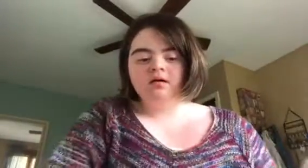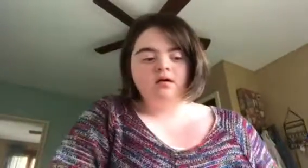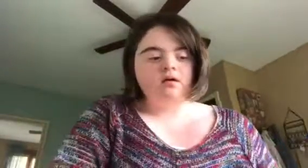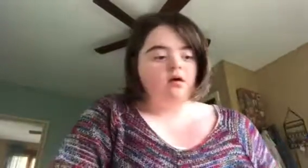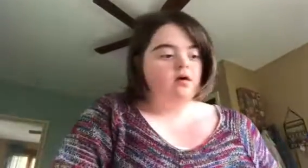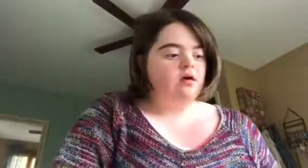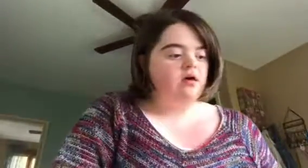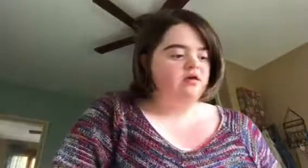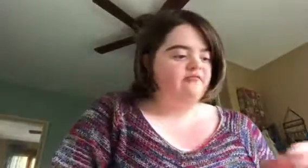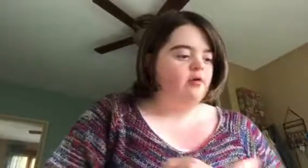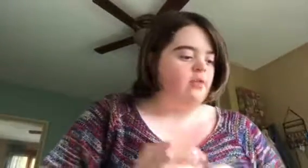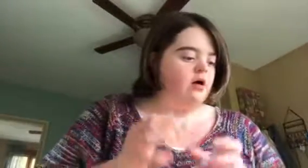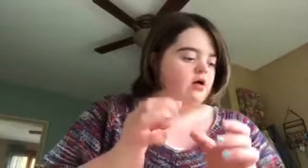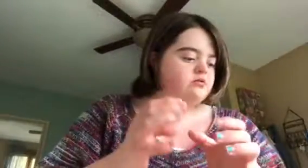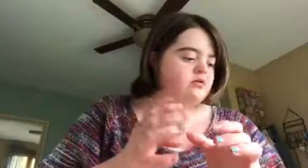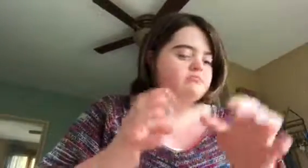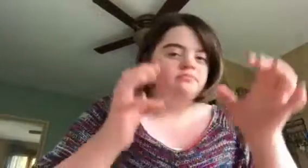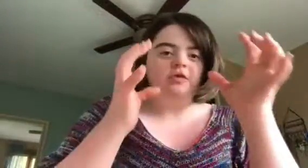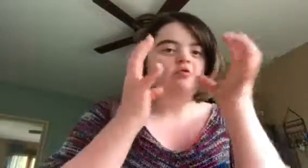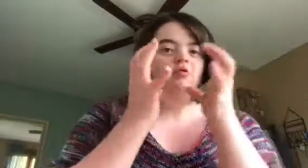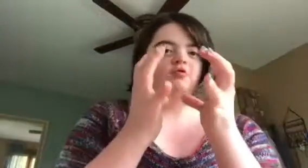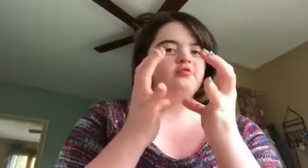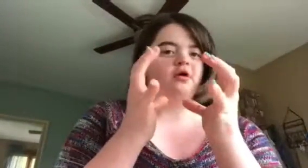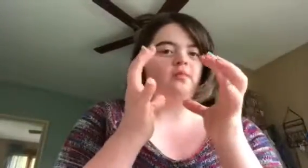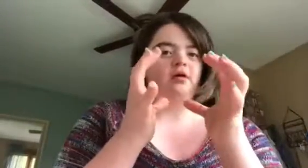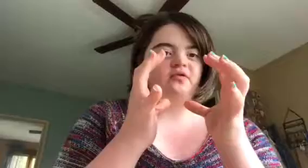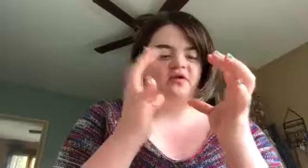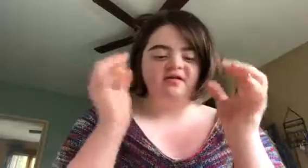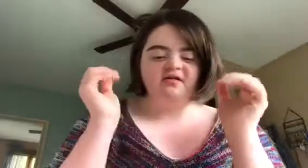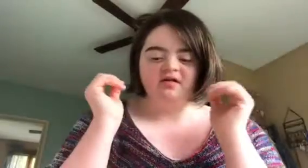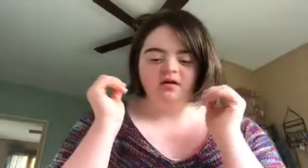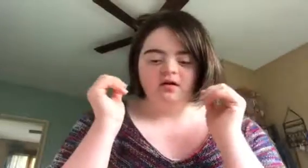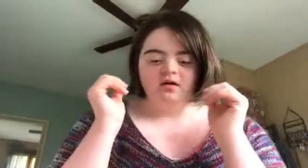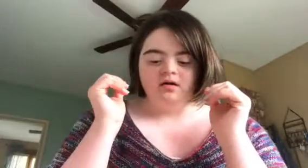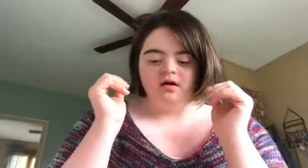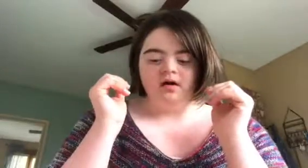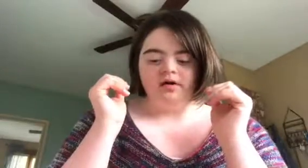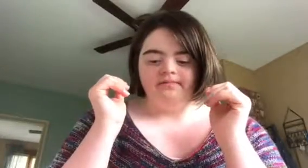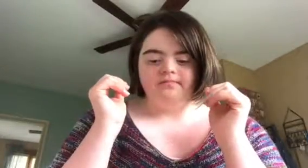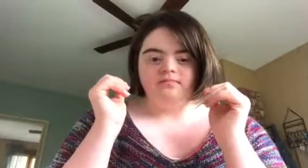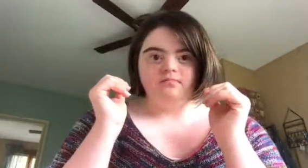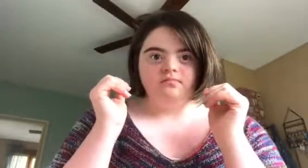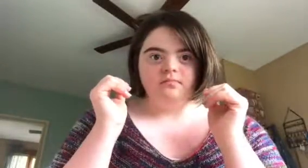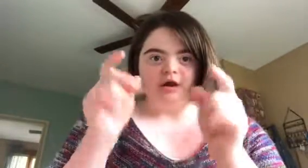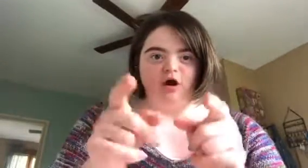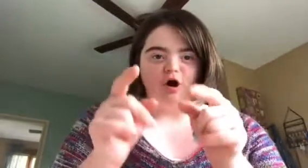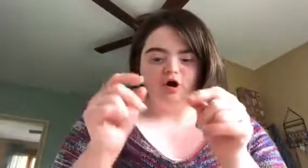And for a ball, just rolling a ball like this. Um, car.